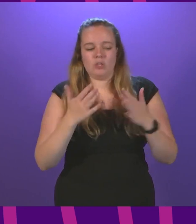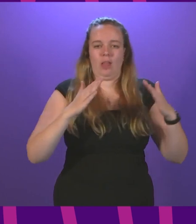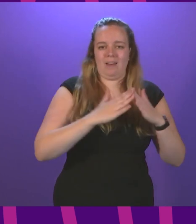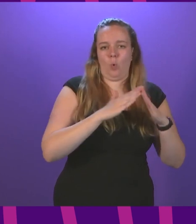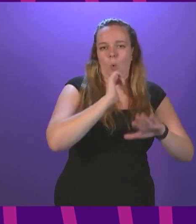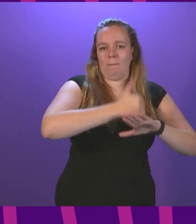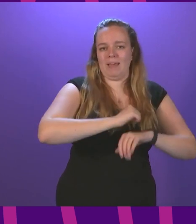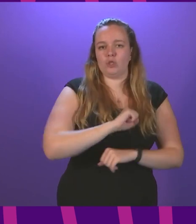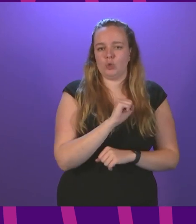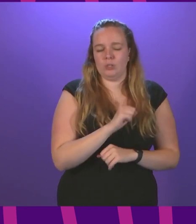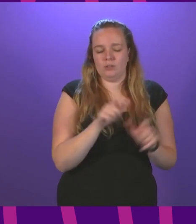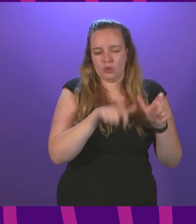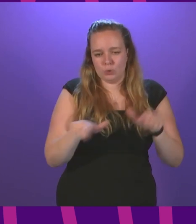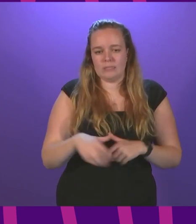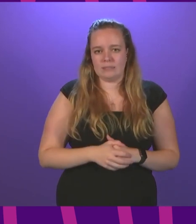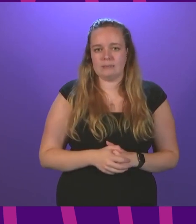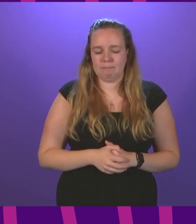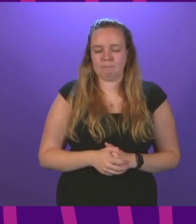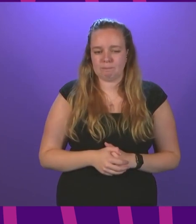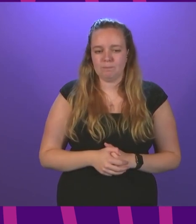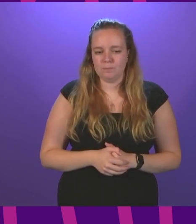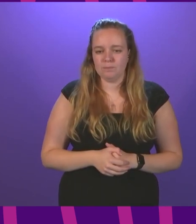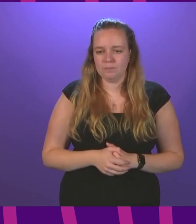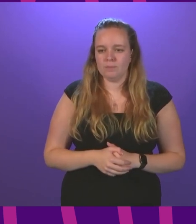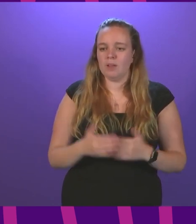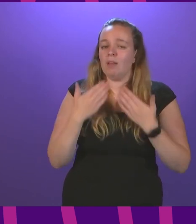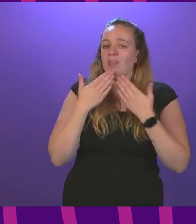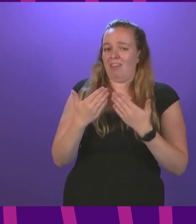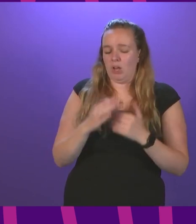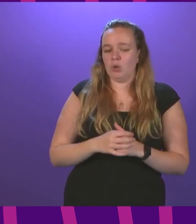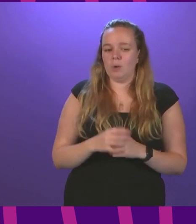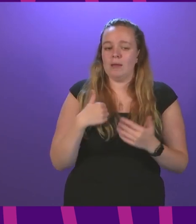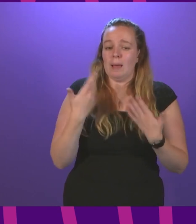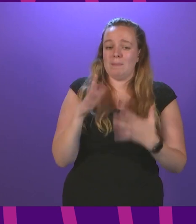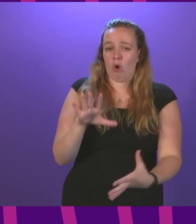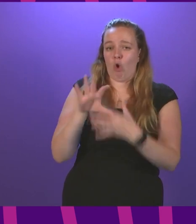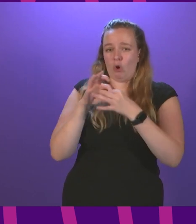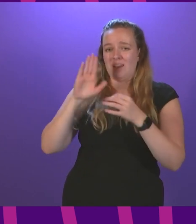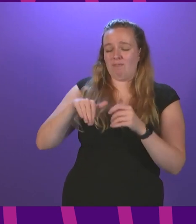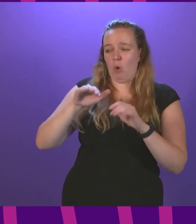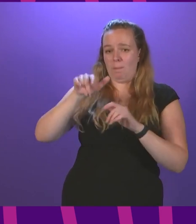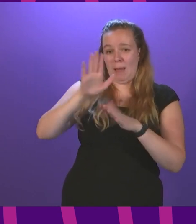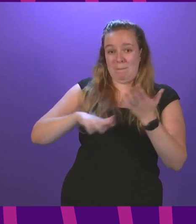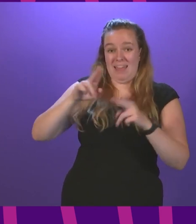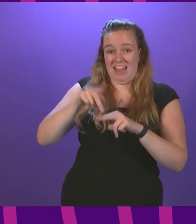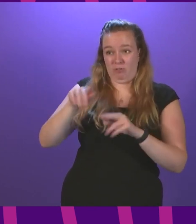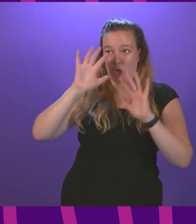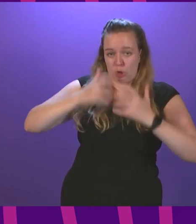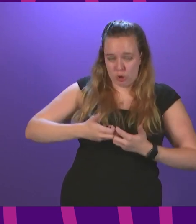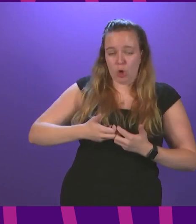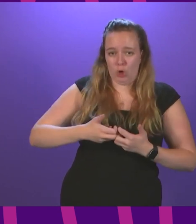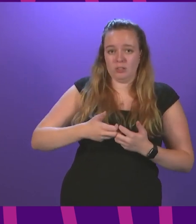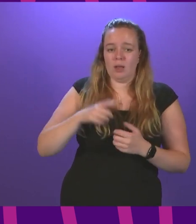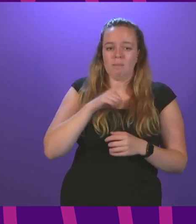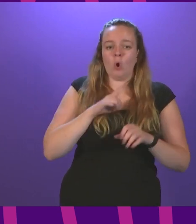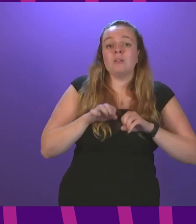students pam gossell to be followed by christine graham thank you presiding officer i have been contacted by a concerned parent who as a result